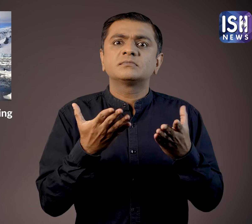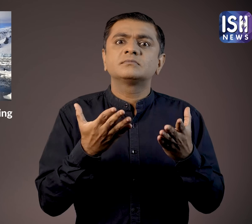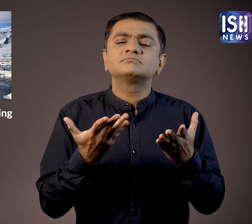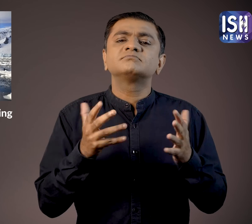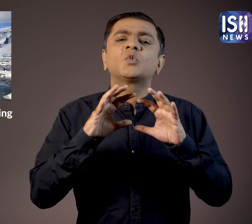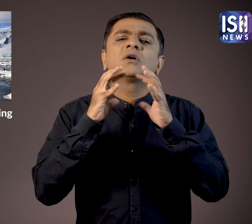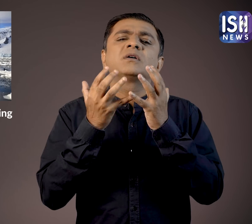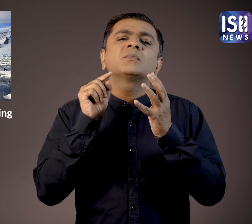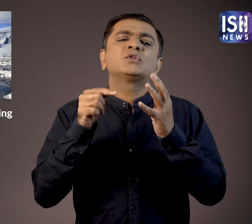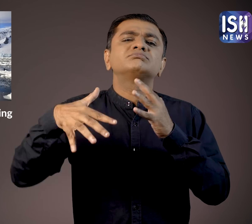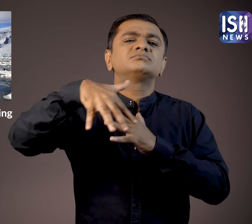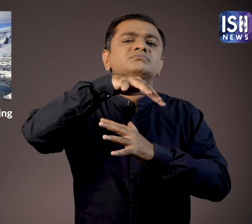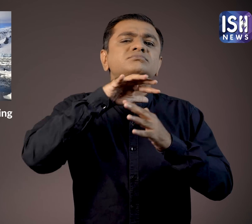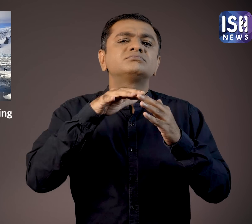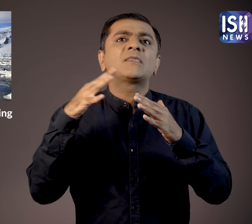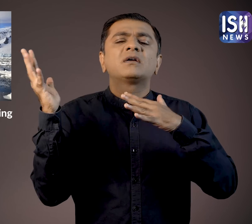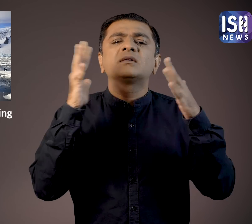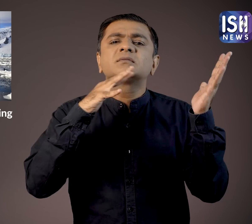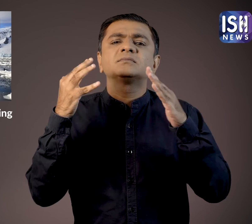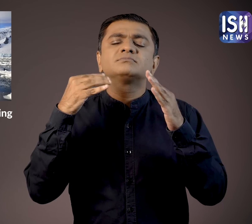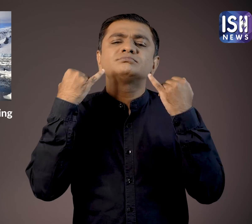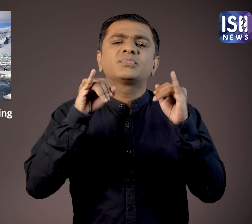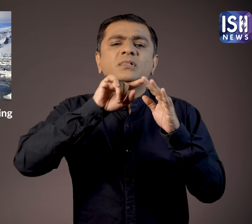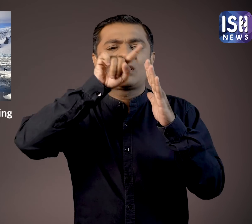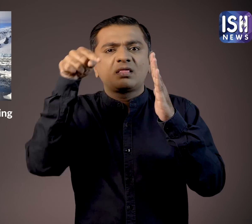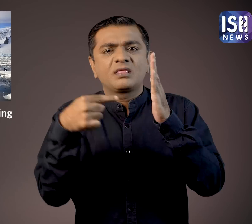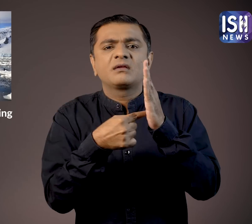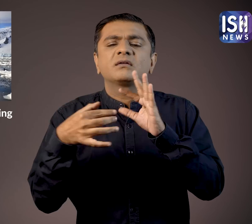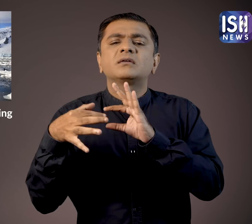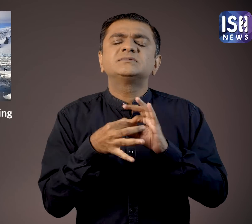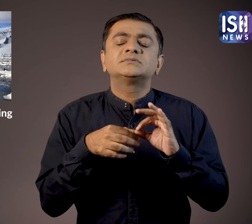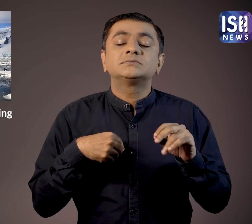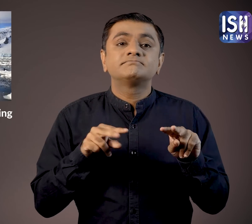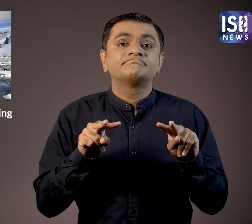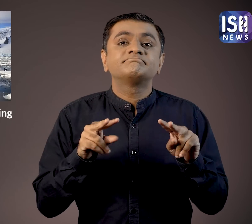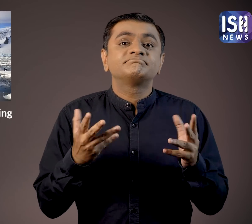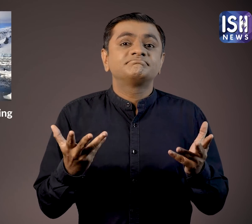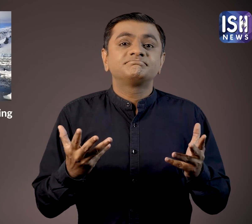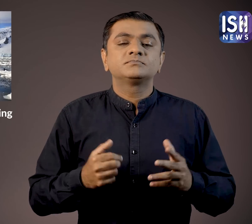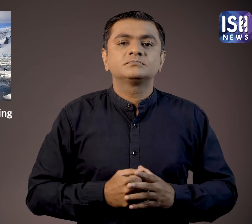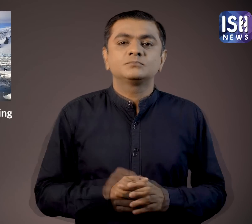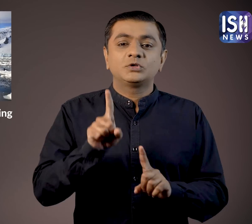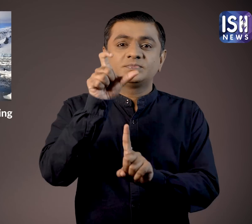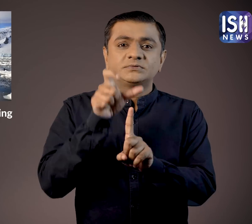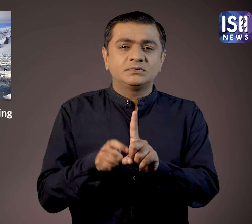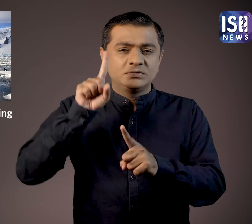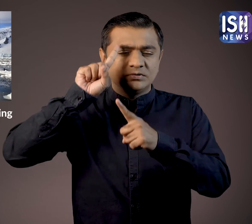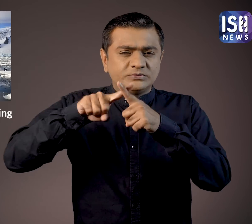Climate change is ultimately affecting the South Pole. A researcher named